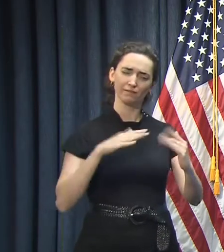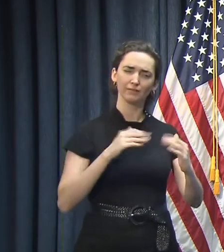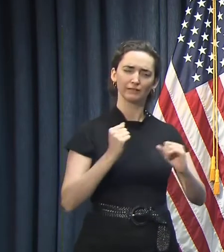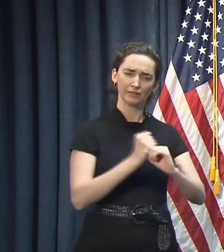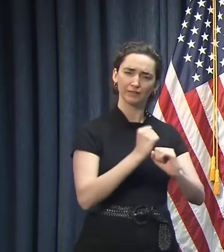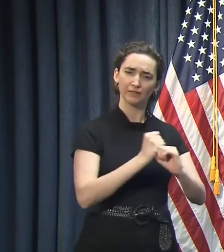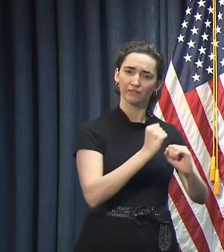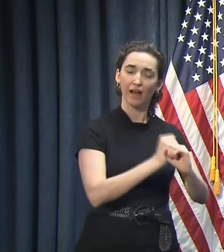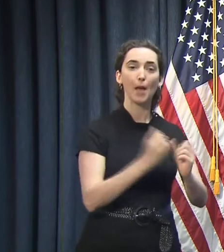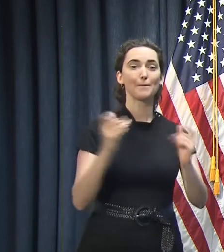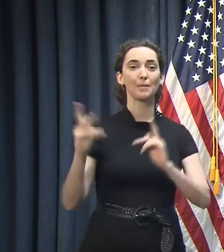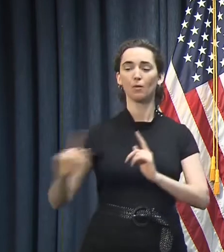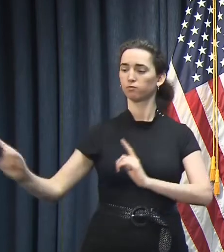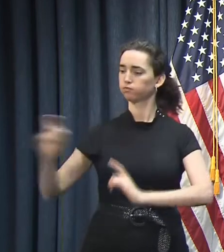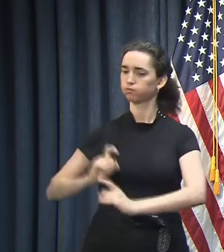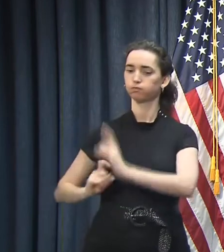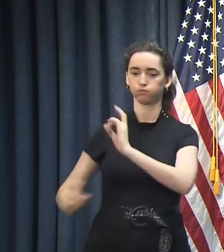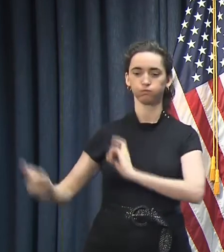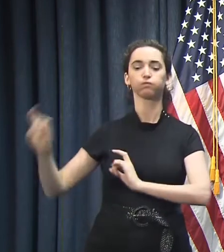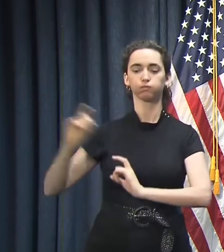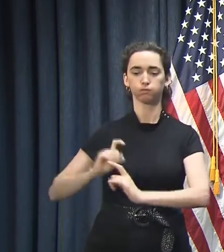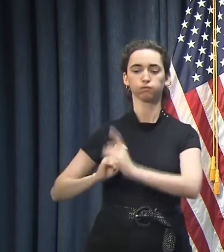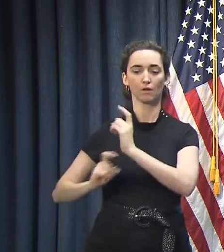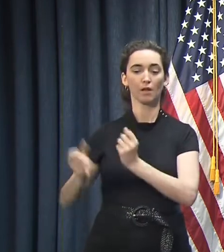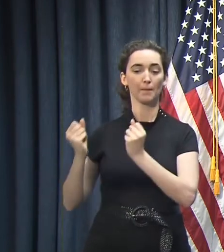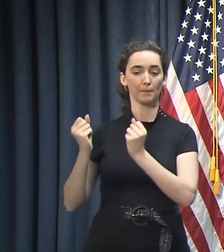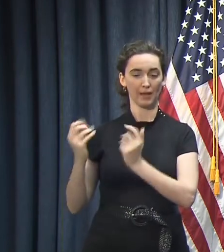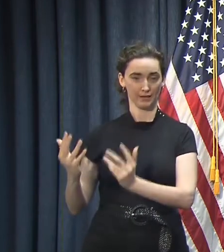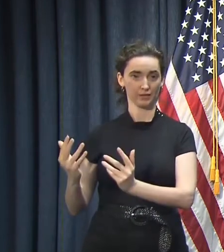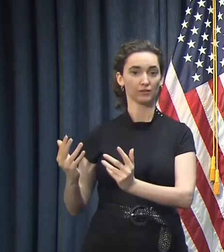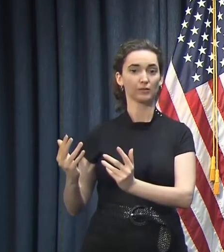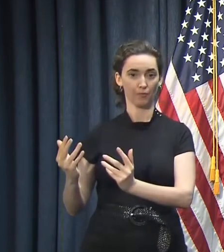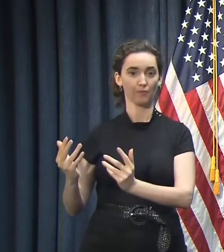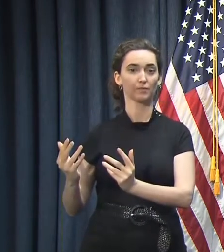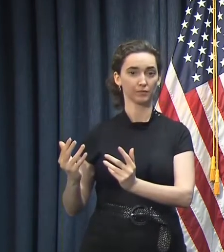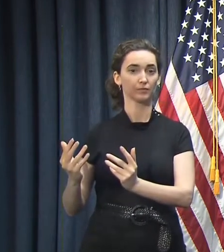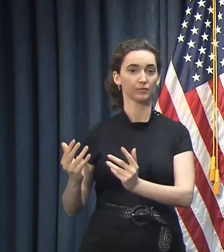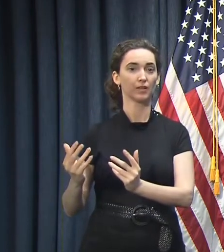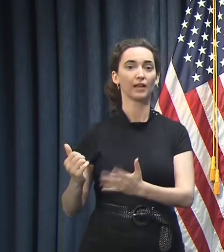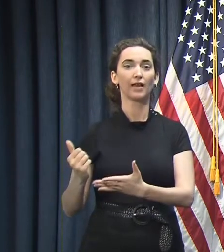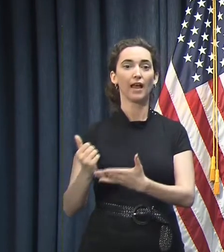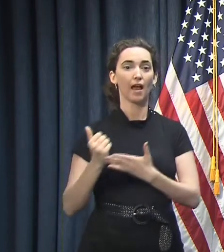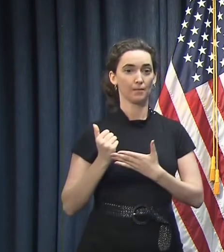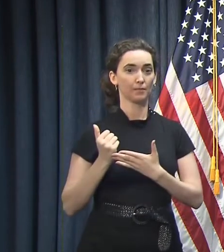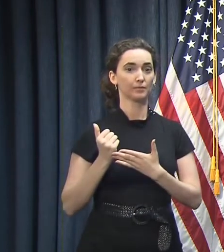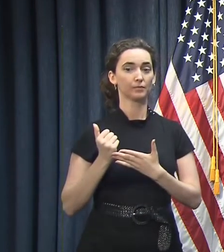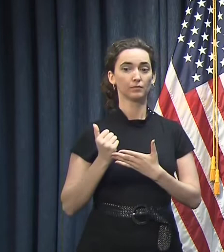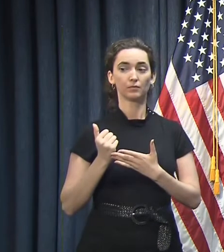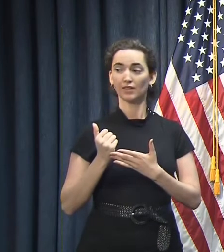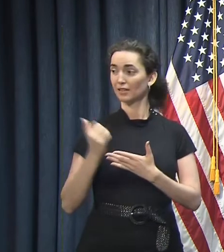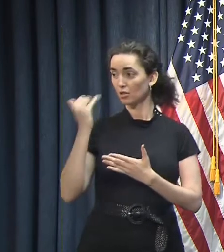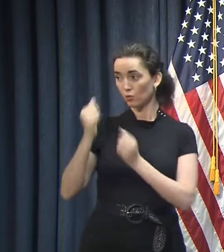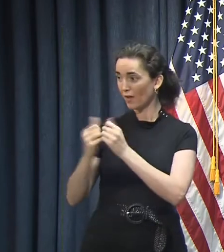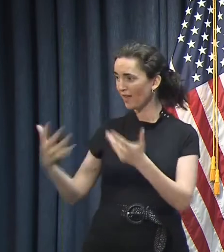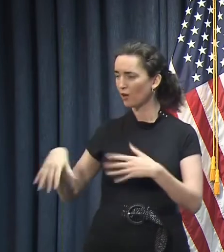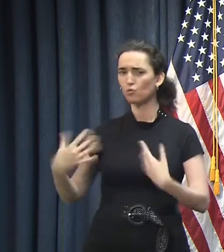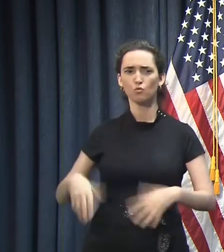-19. And it's helped to make that response more successful than it otherwise would have been.